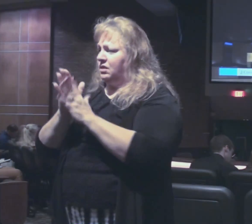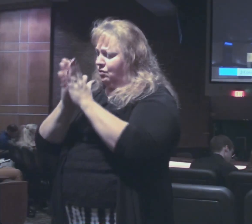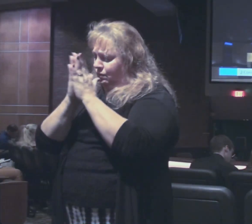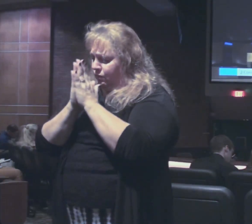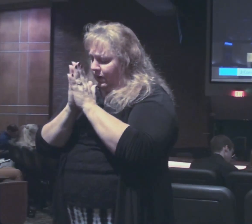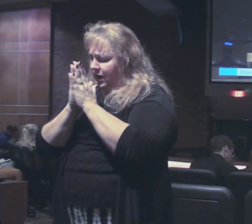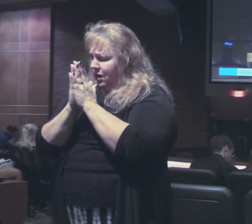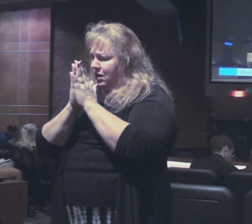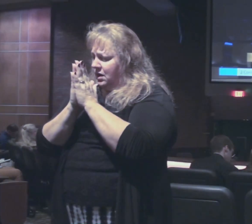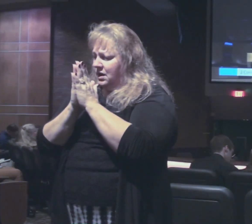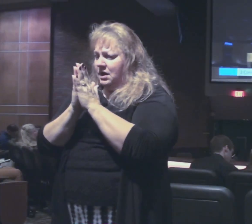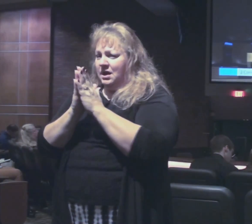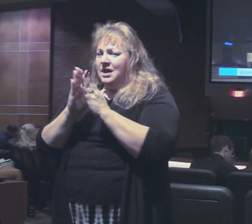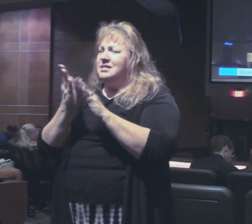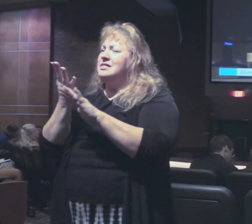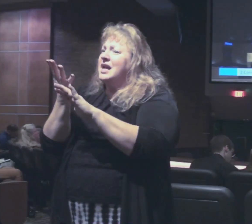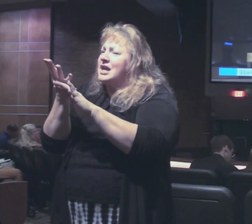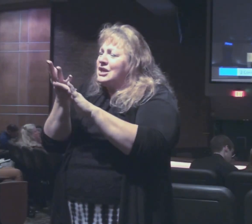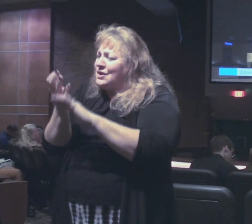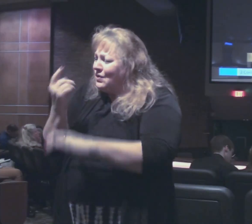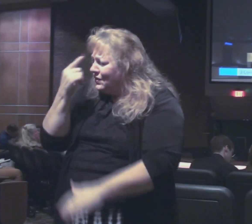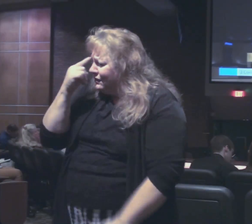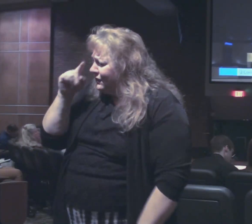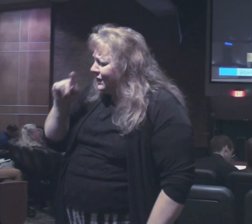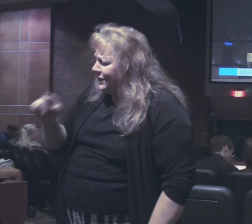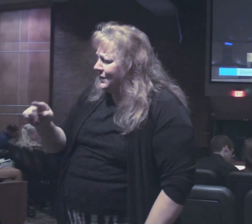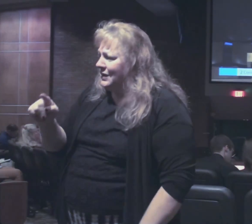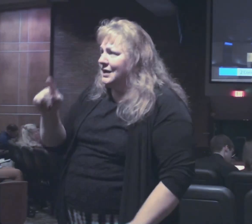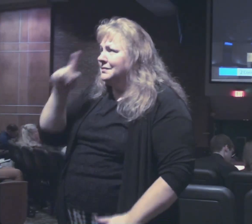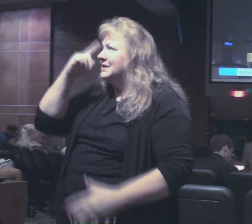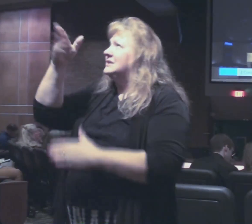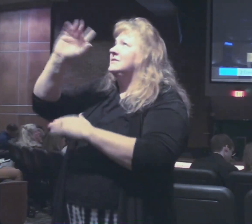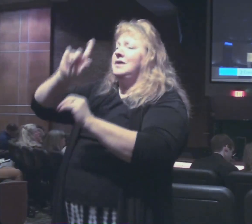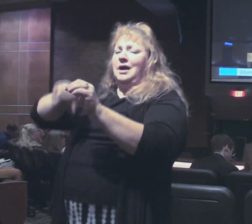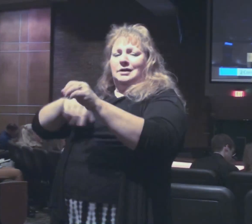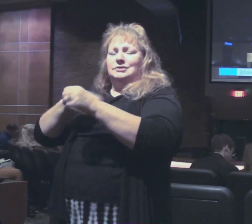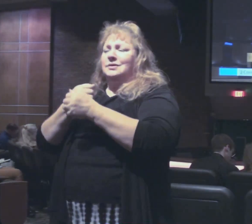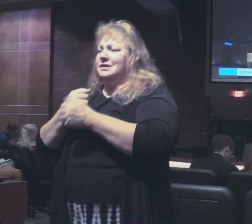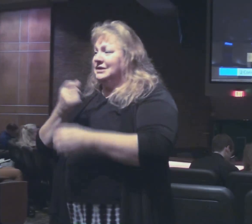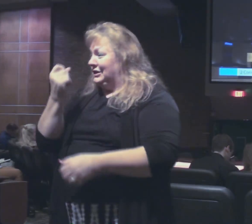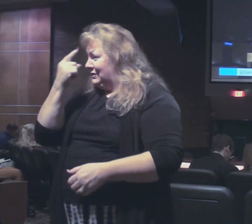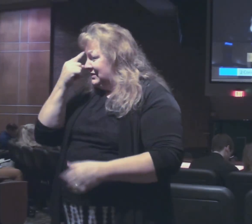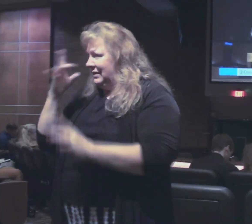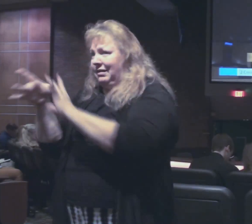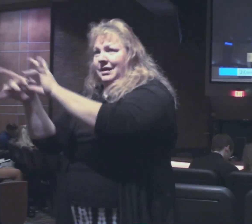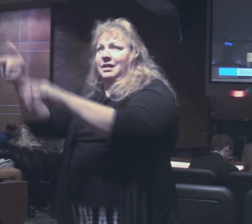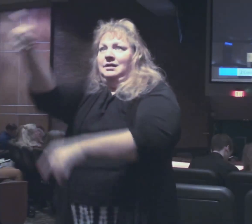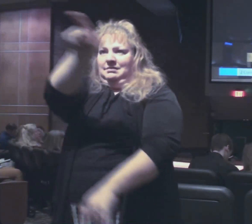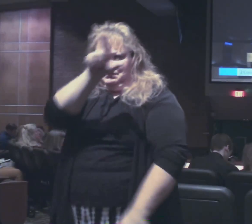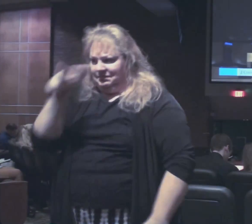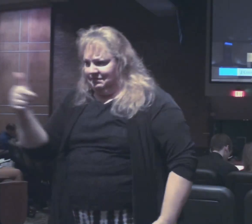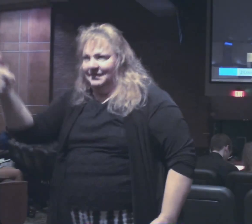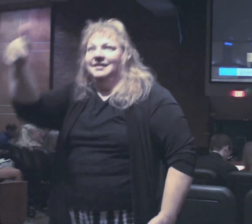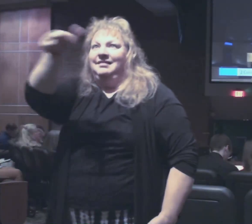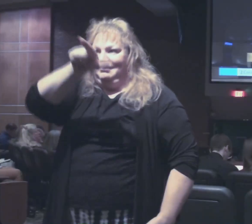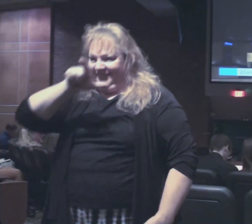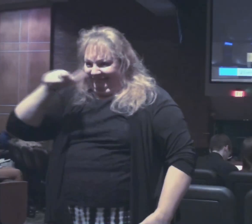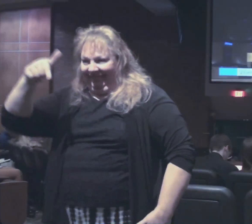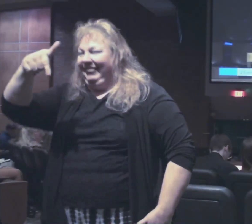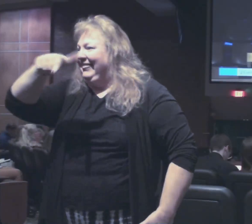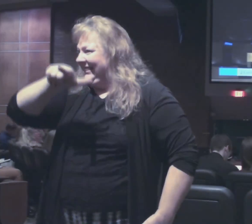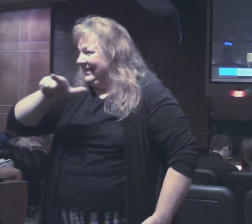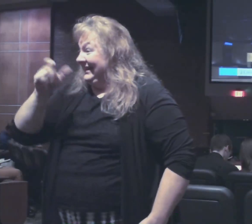on your behalf yearn for you because of the surpassing grace of God in you I mean you see how we just keep going back and forth and round here